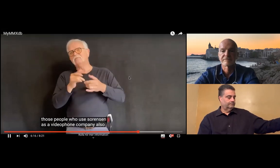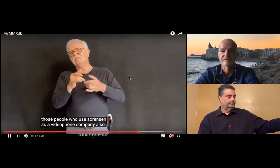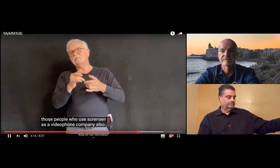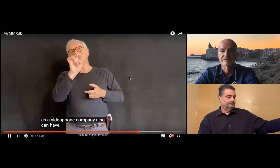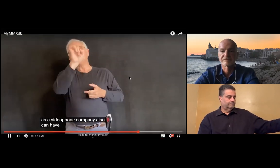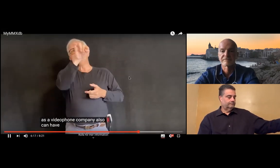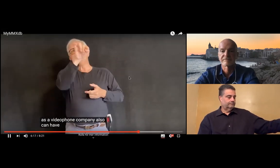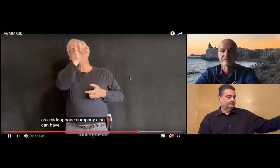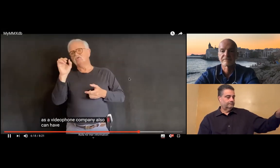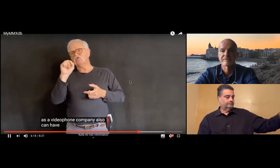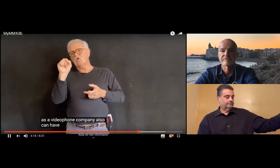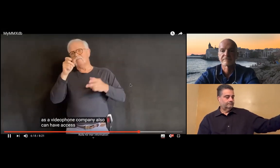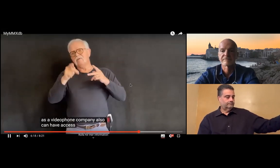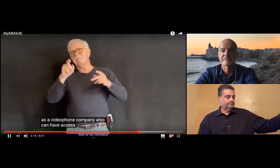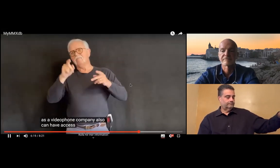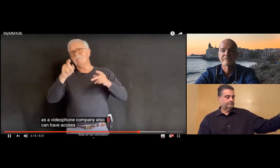have access.